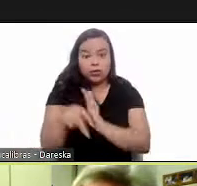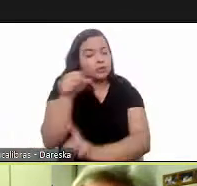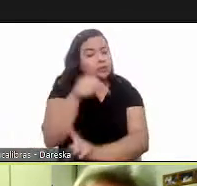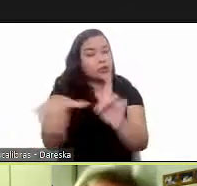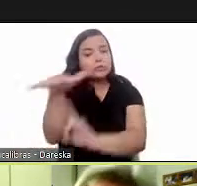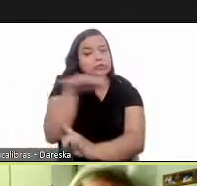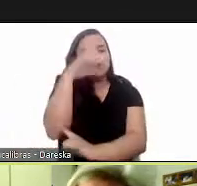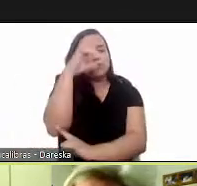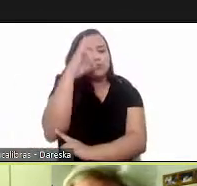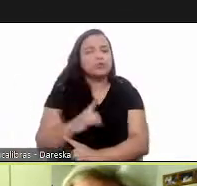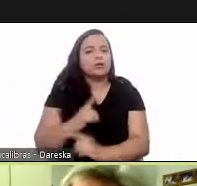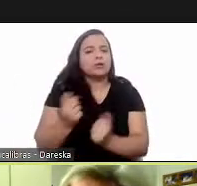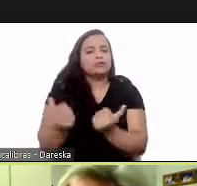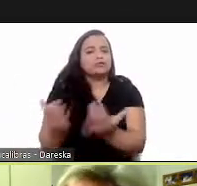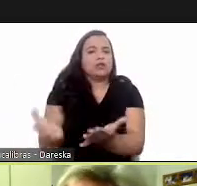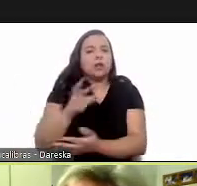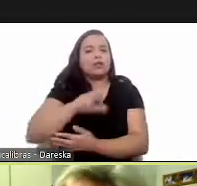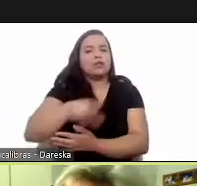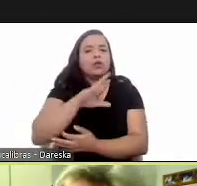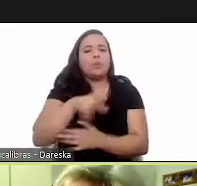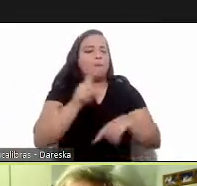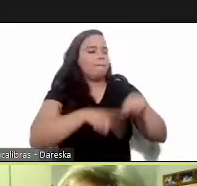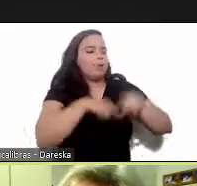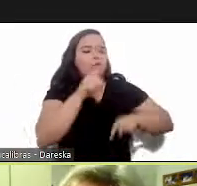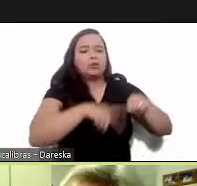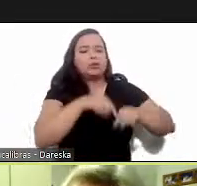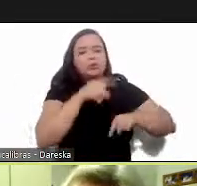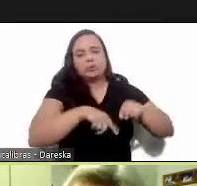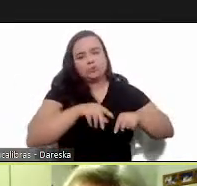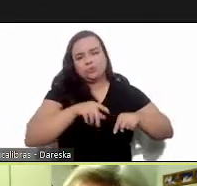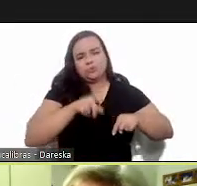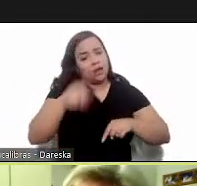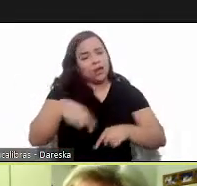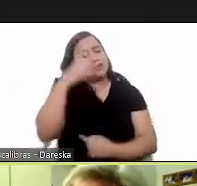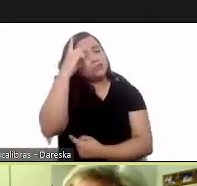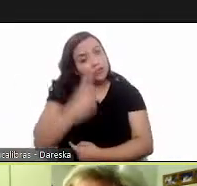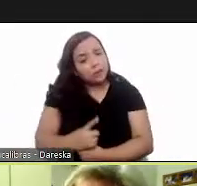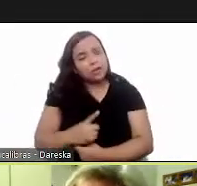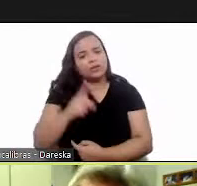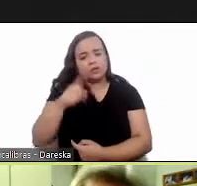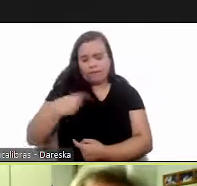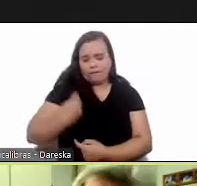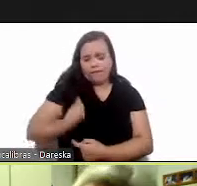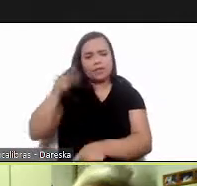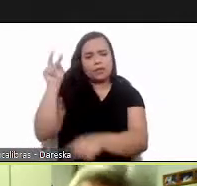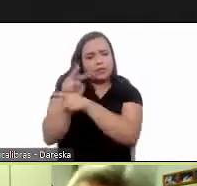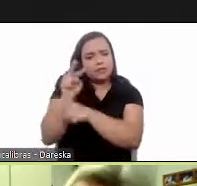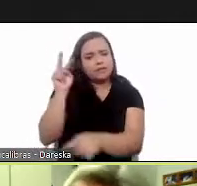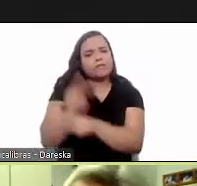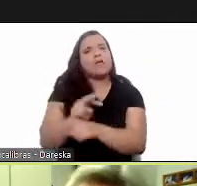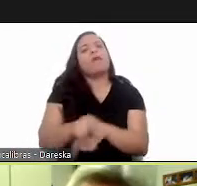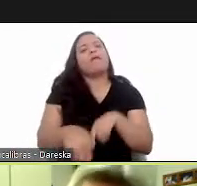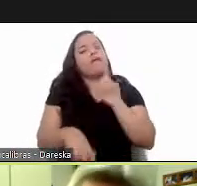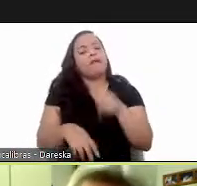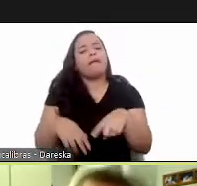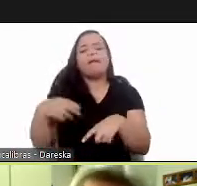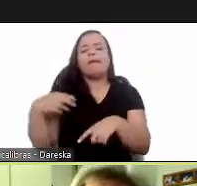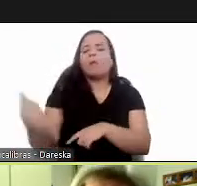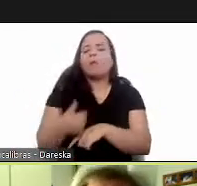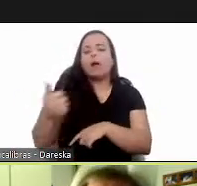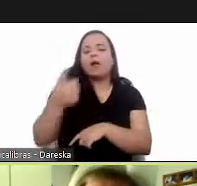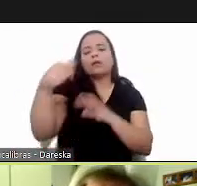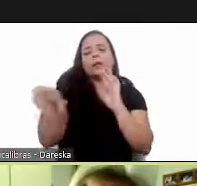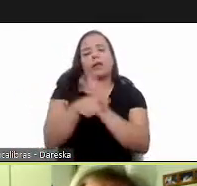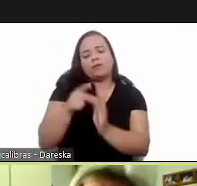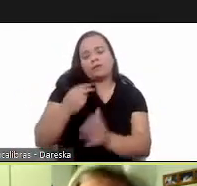good it's a right and not um merchandise health is the defense of life defensive quality